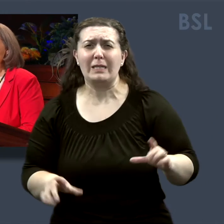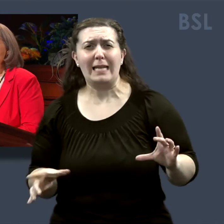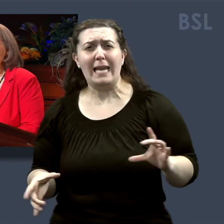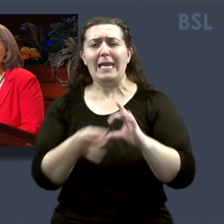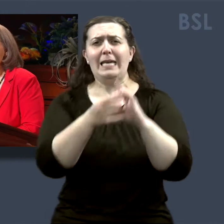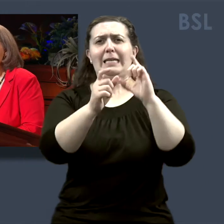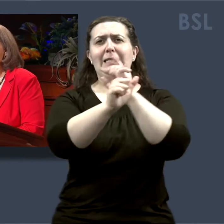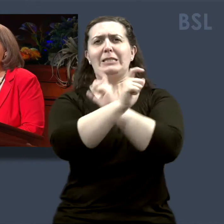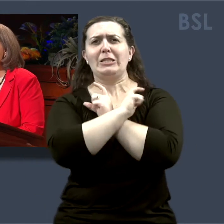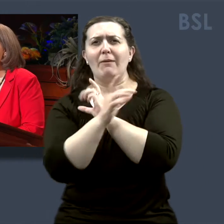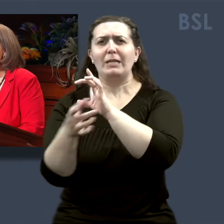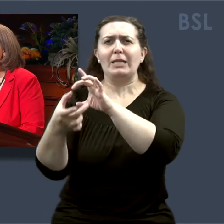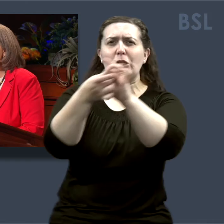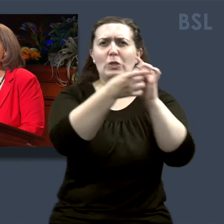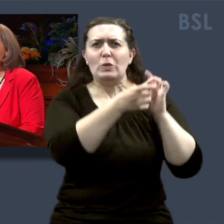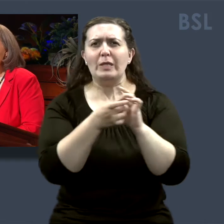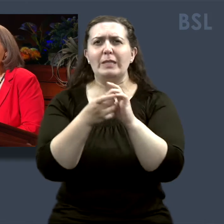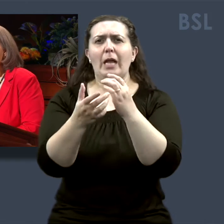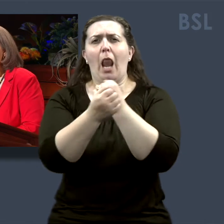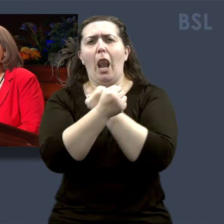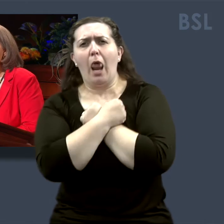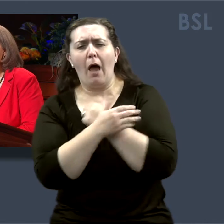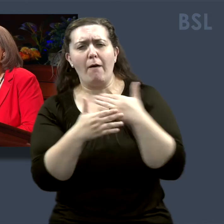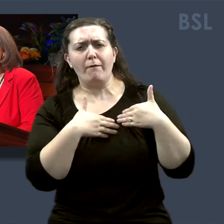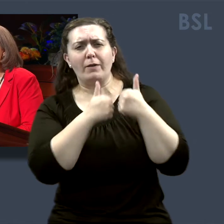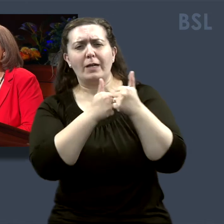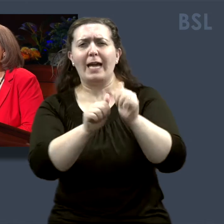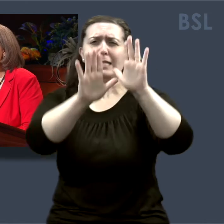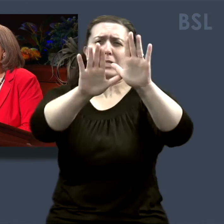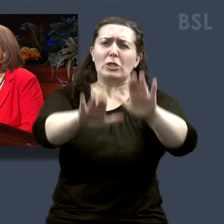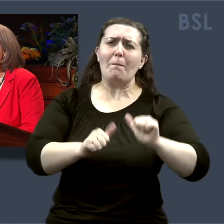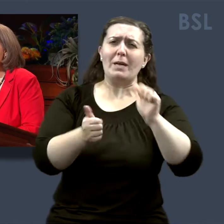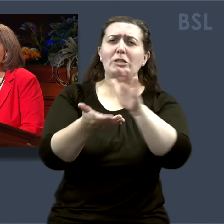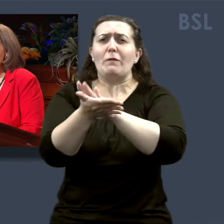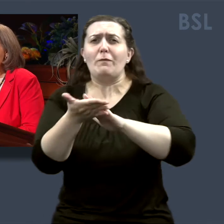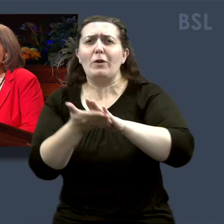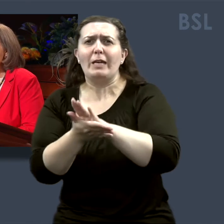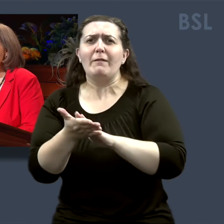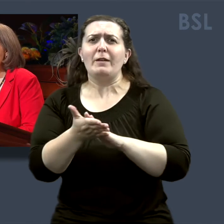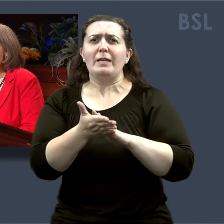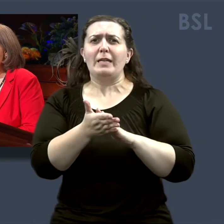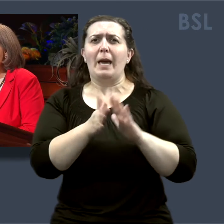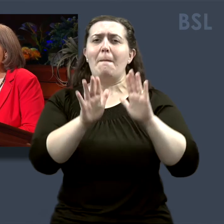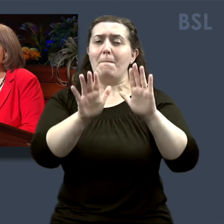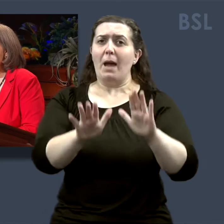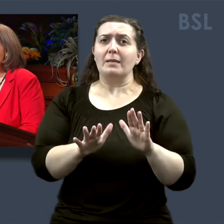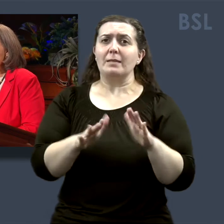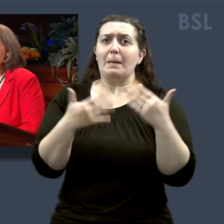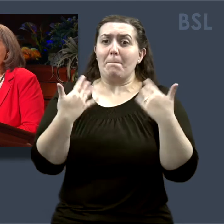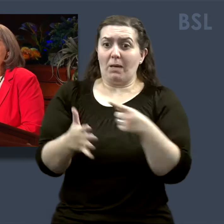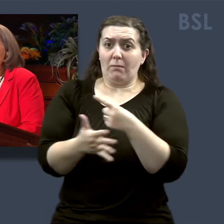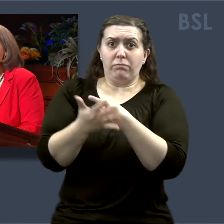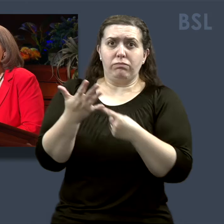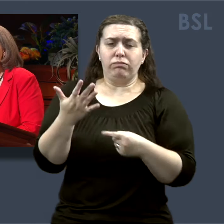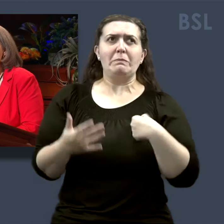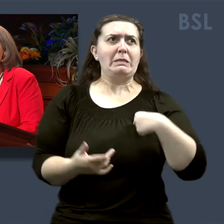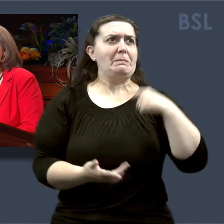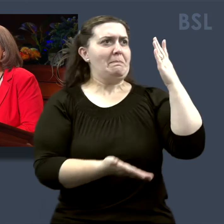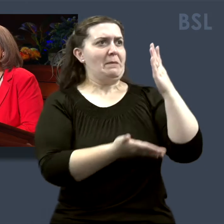on charity, unity, love, kindness, compassion, forgiveness, and mercy. I believe the Savior is